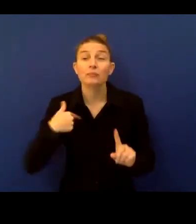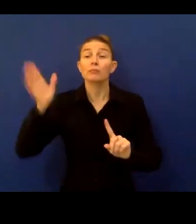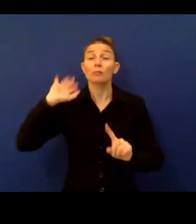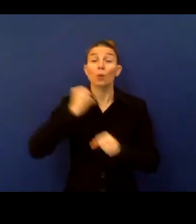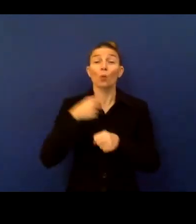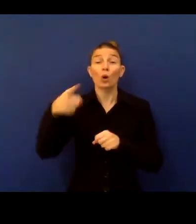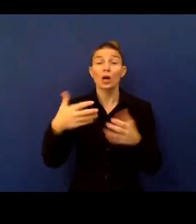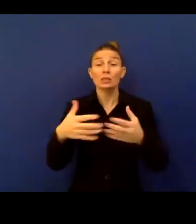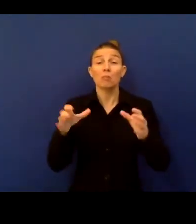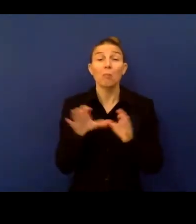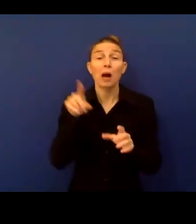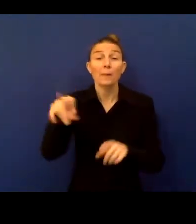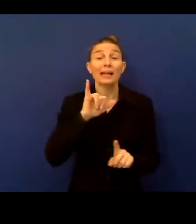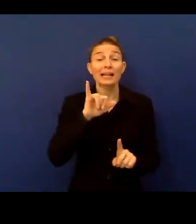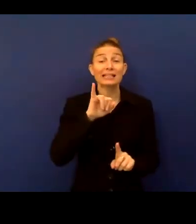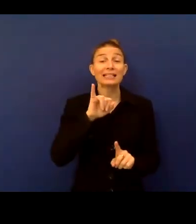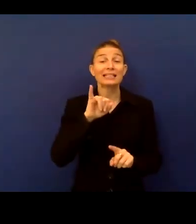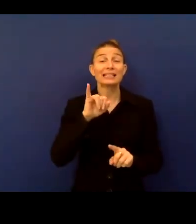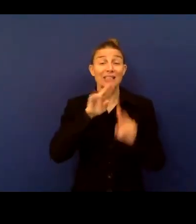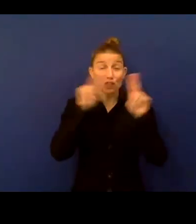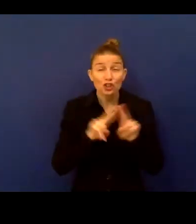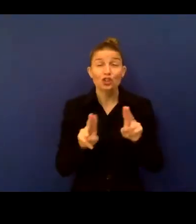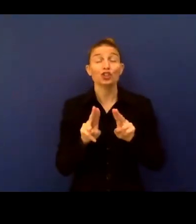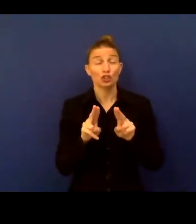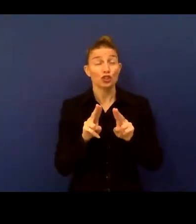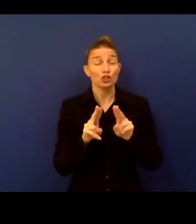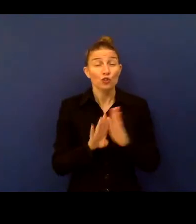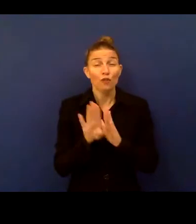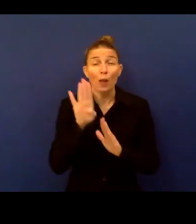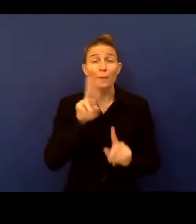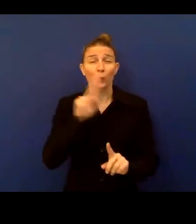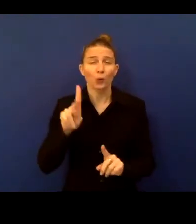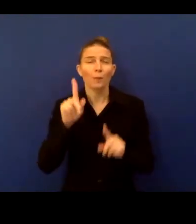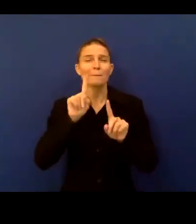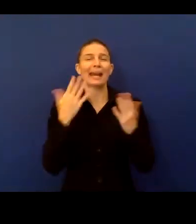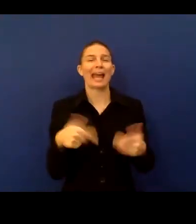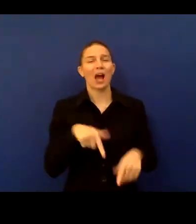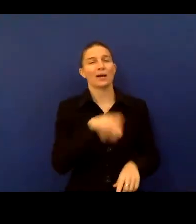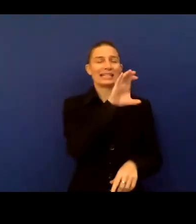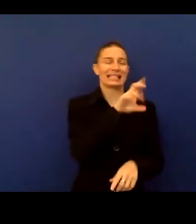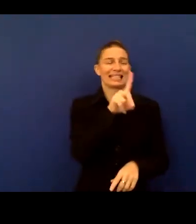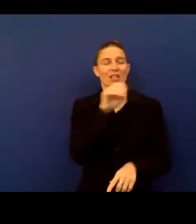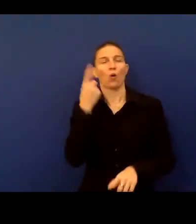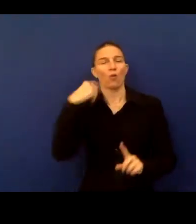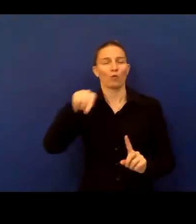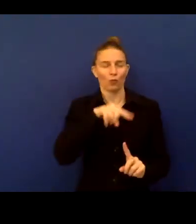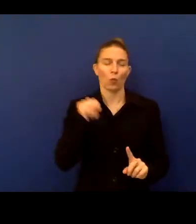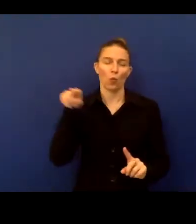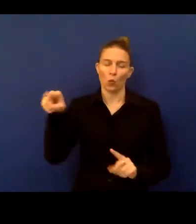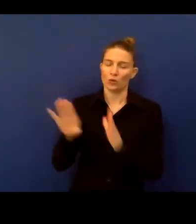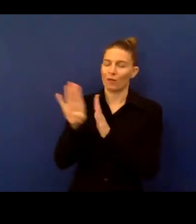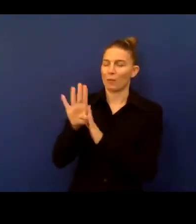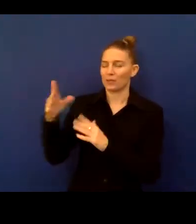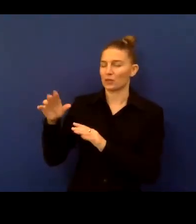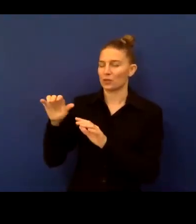and Commonwealth Office in September to become the FCDO, or the Foreign Commonwealth and Development Office. And I'm the head